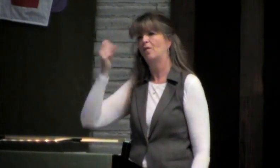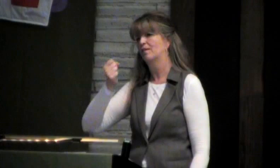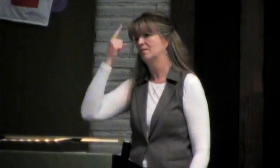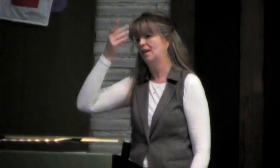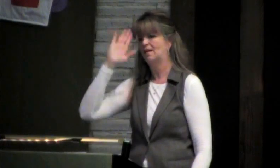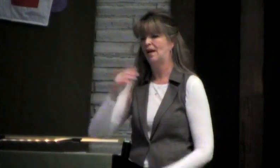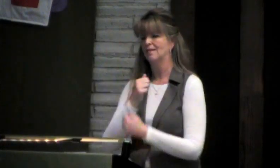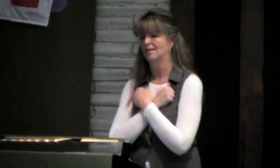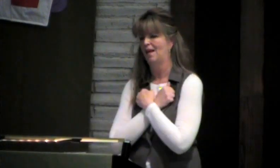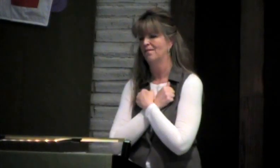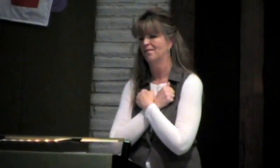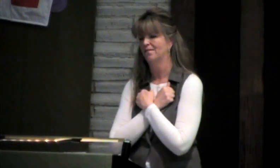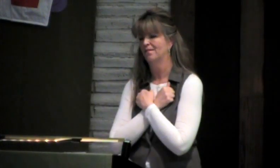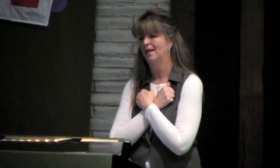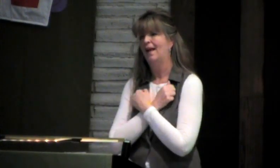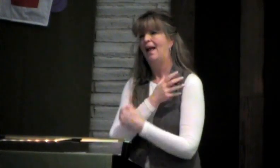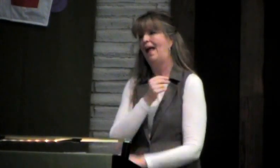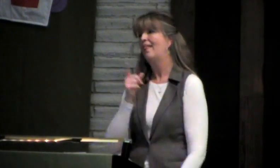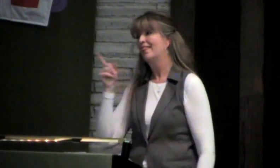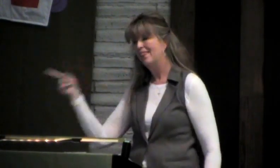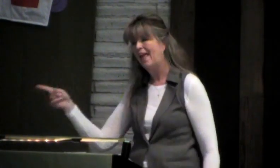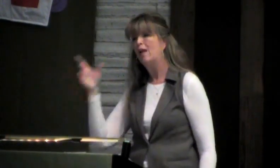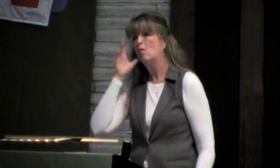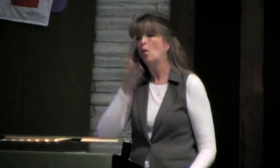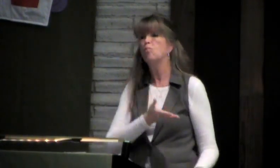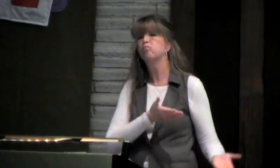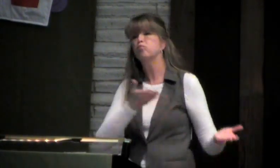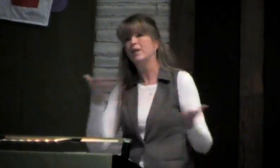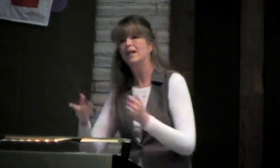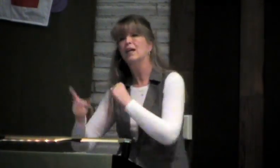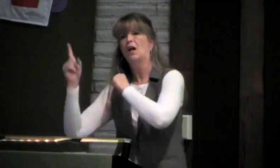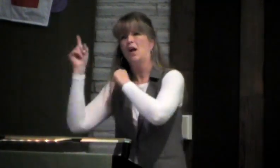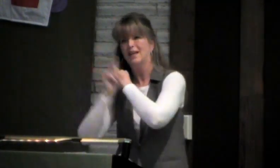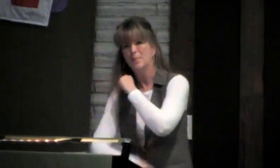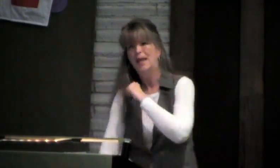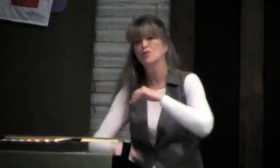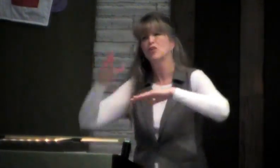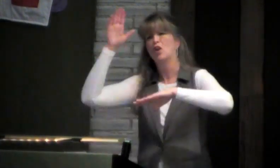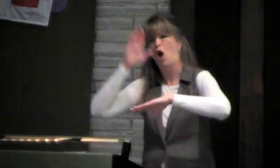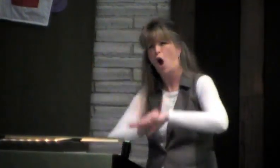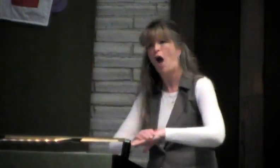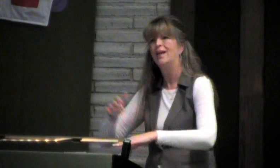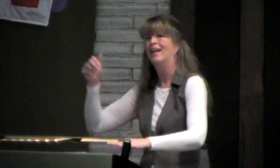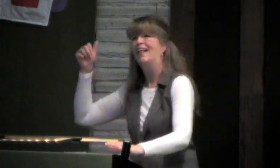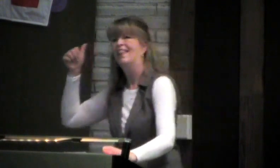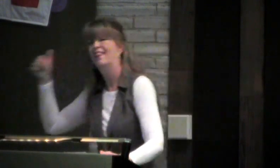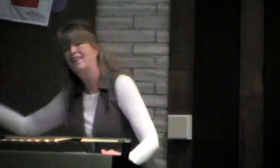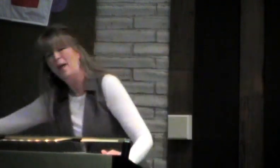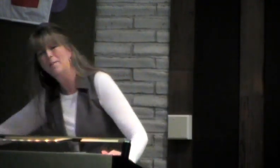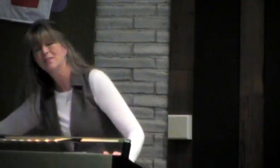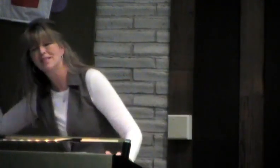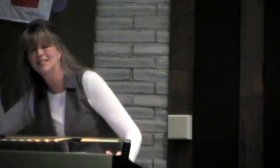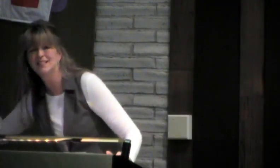If we run and hide we will never know or experience God's love. And people who do that bring